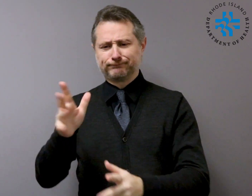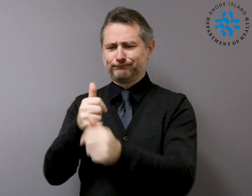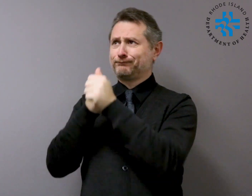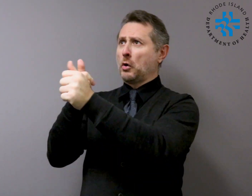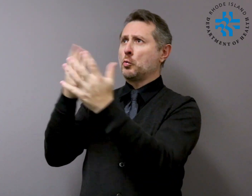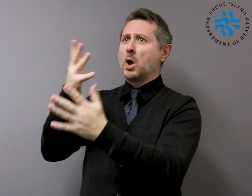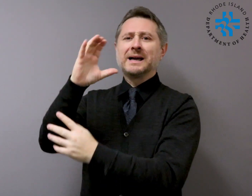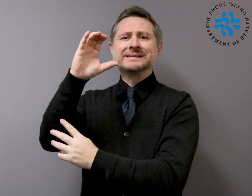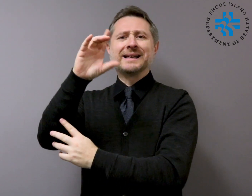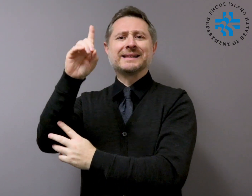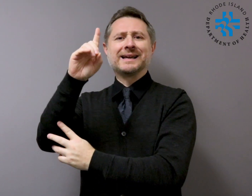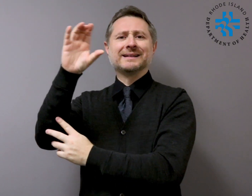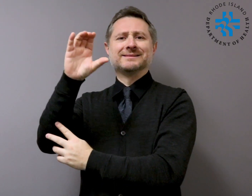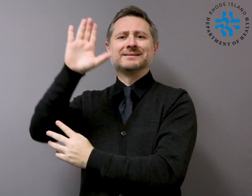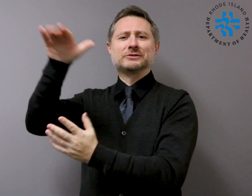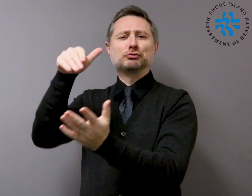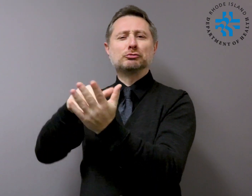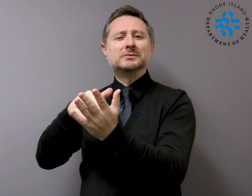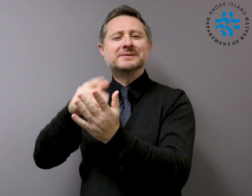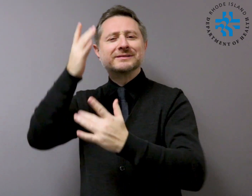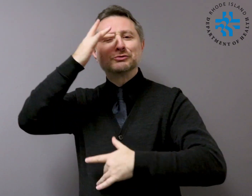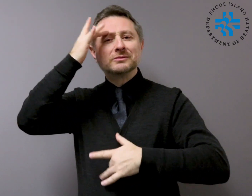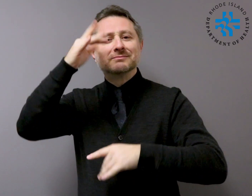Follow CDC's recommendations for using a face mask.